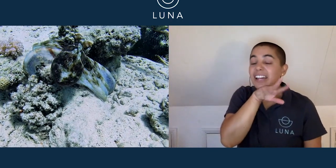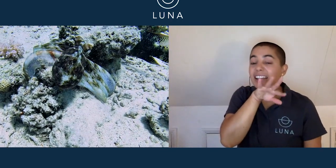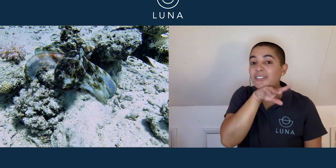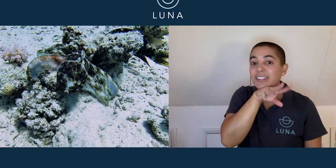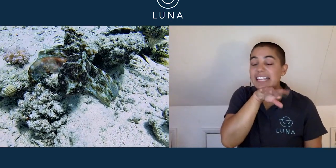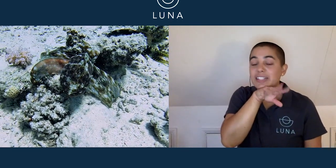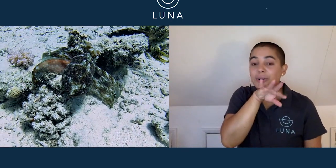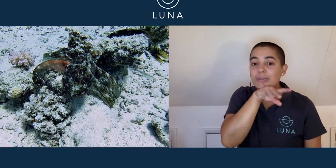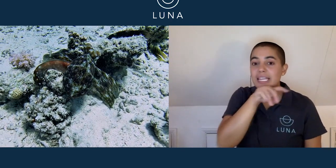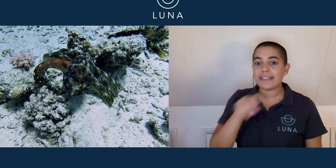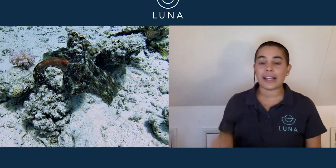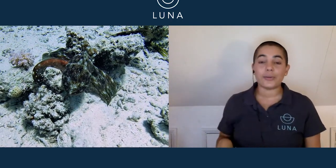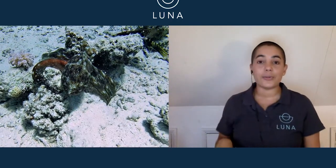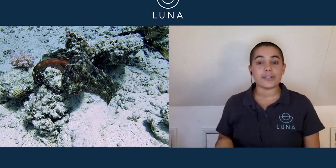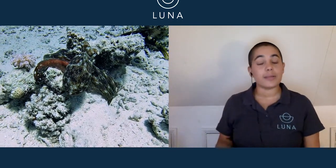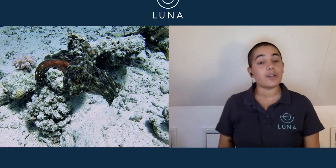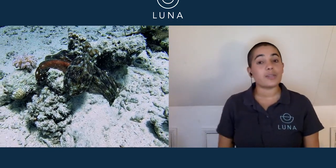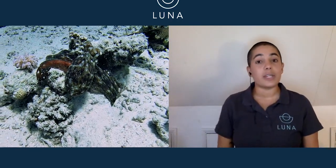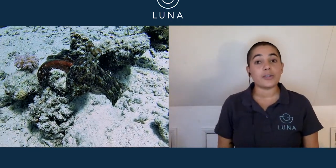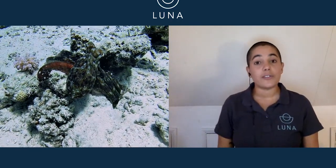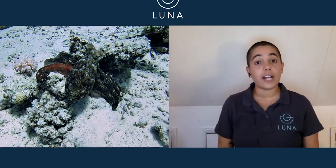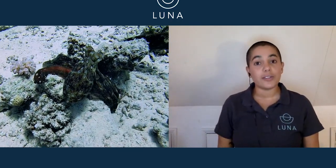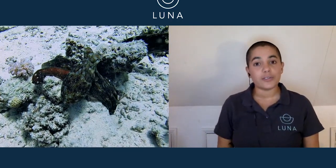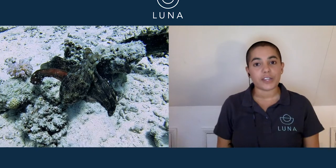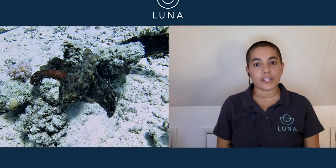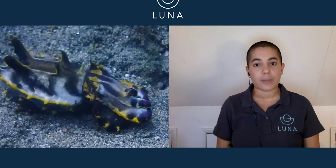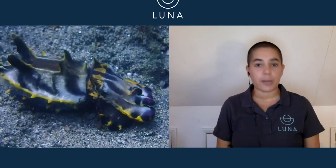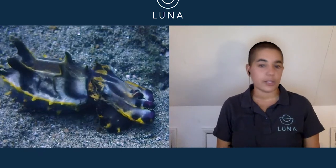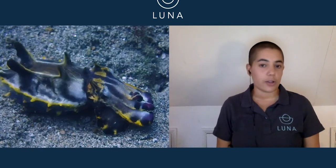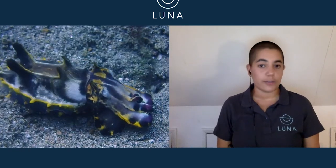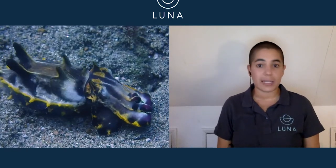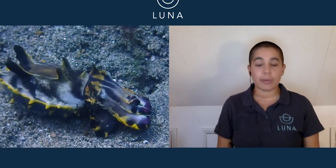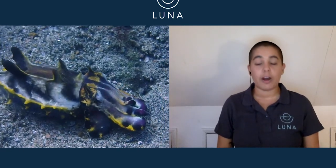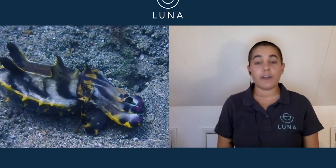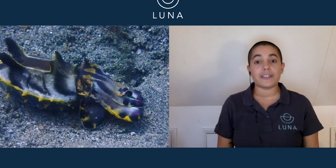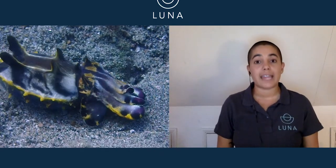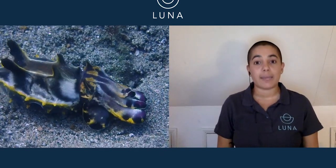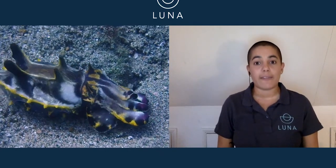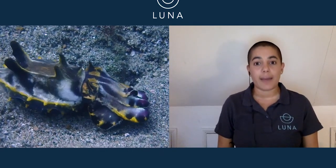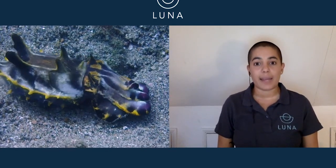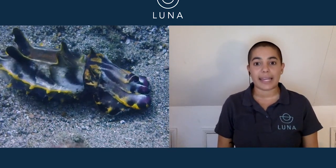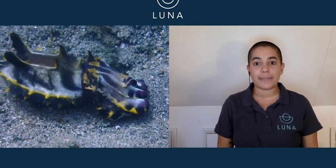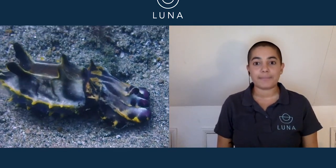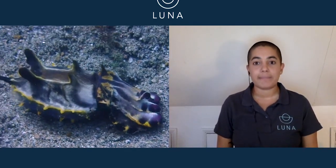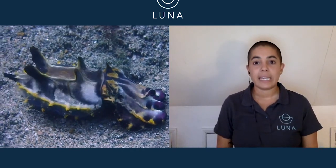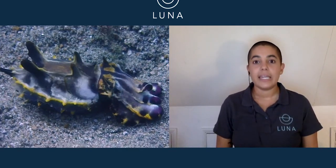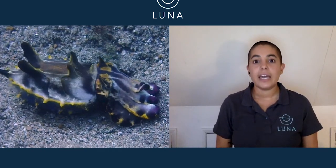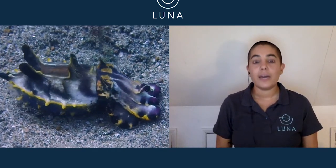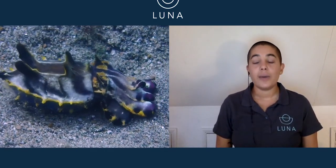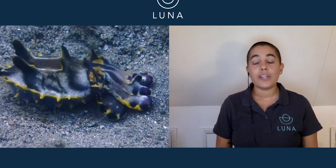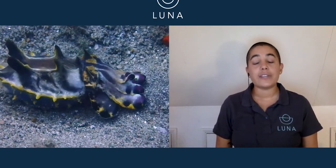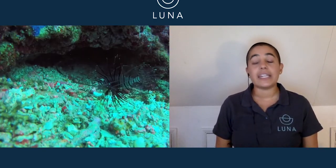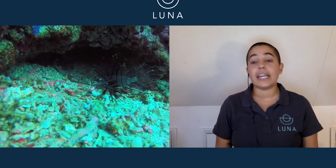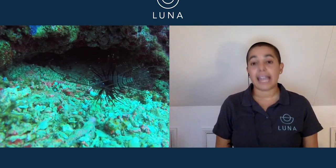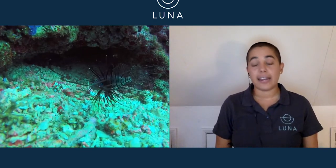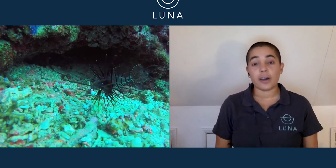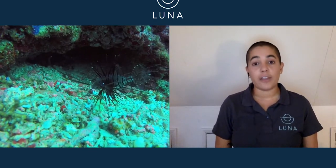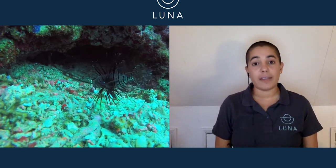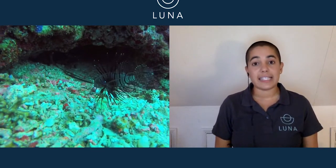like lovely tentacles that can also sometimes be used for cuttlefish as well, which is obviously part of the same family. One that you see again, a lot in the Red